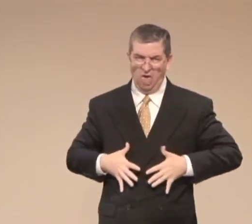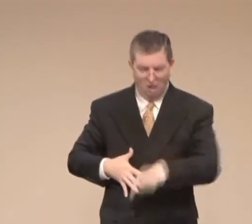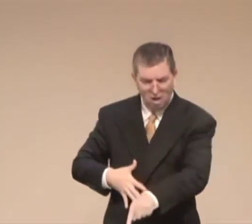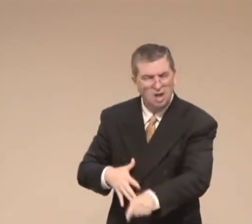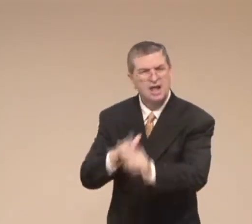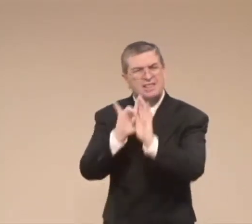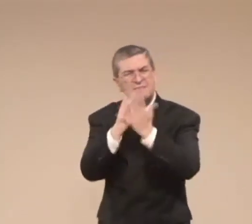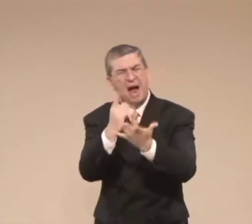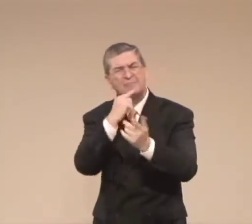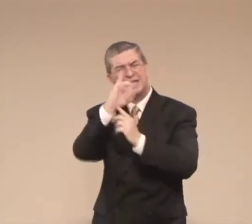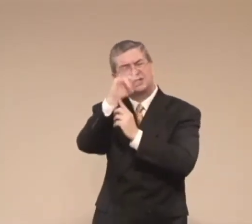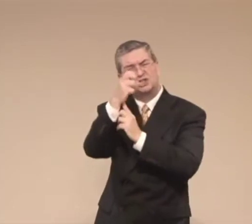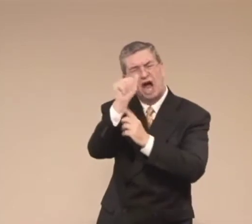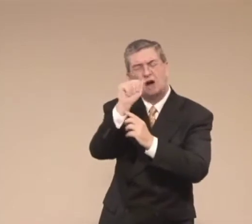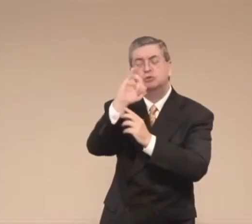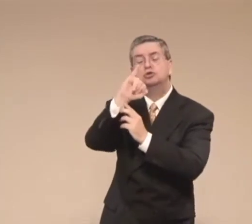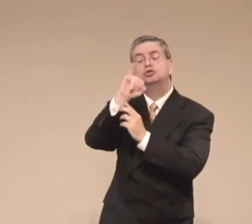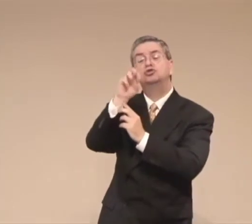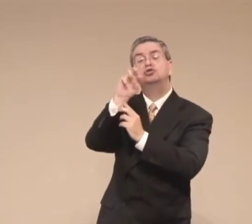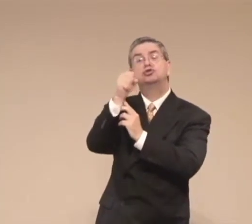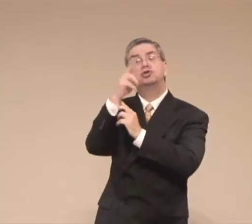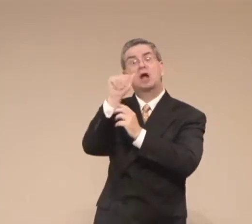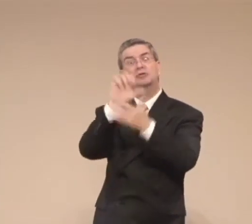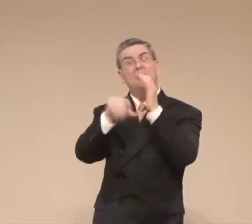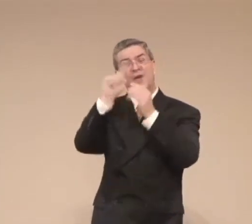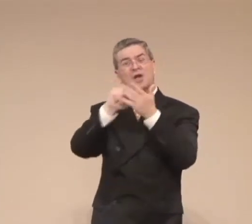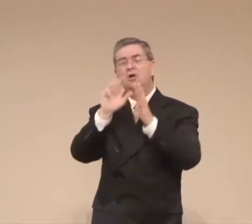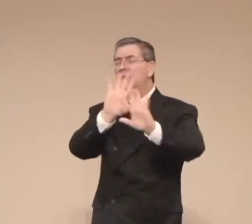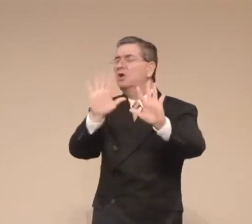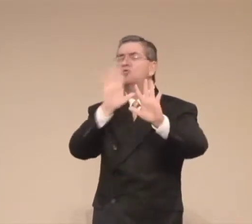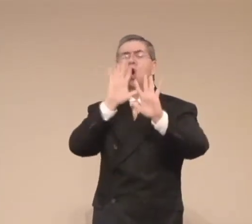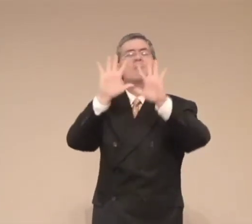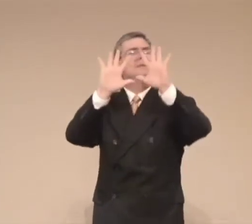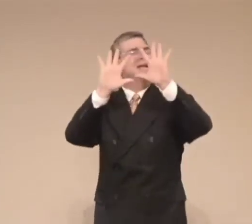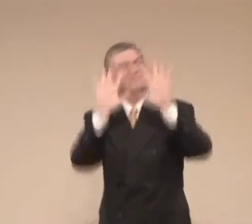Anger, bitterness, dismay should not happen.